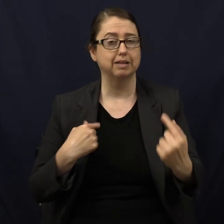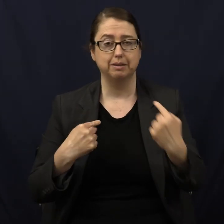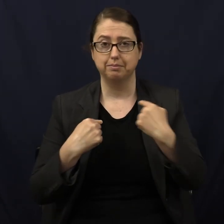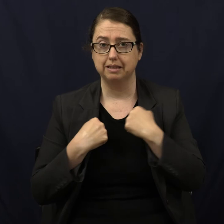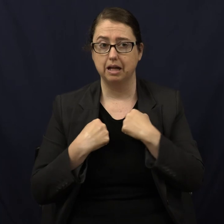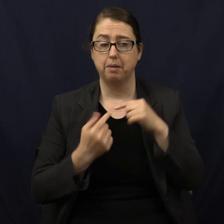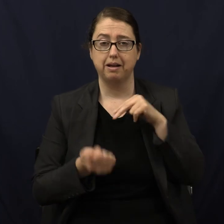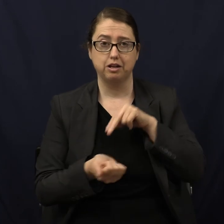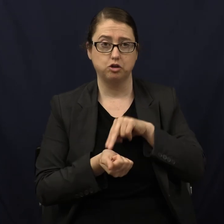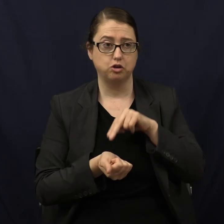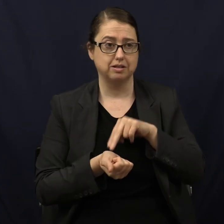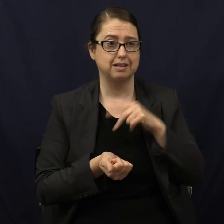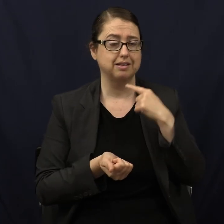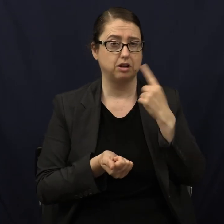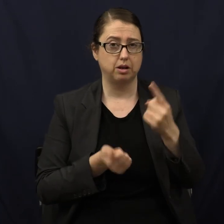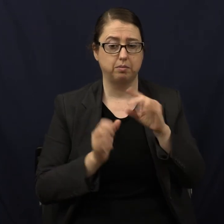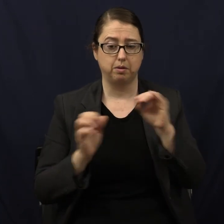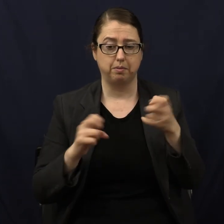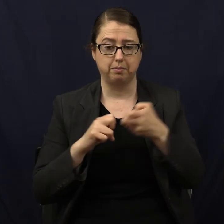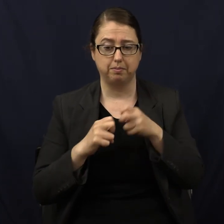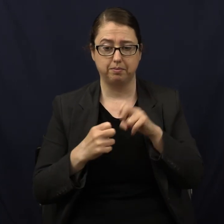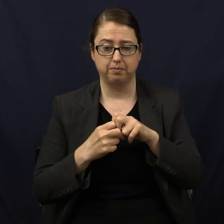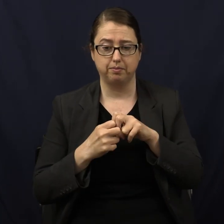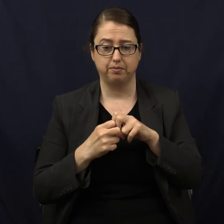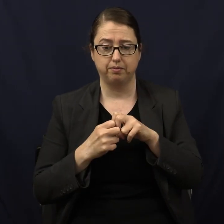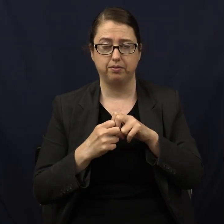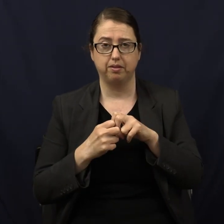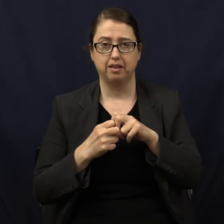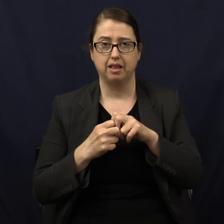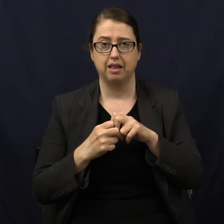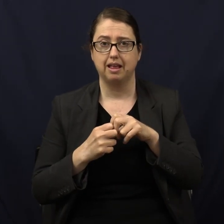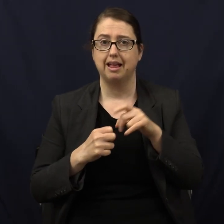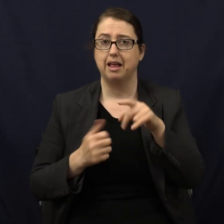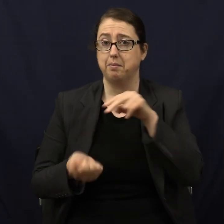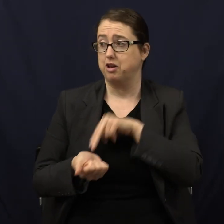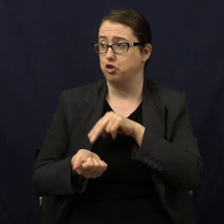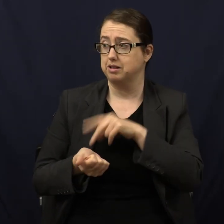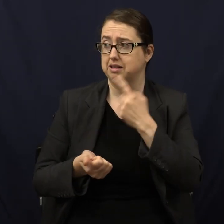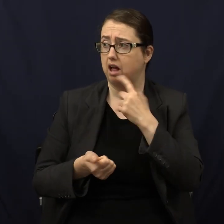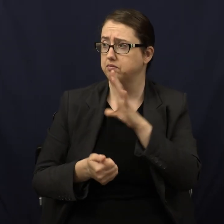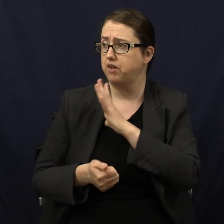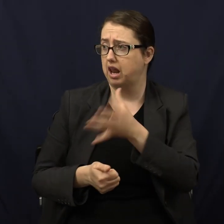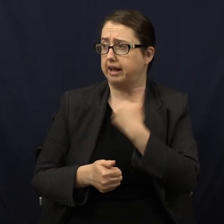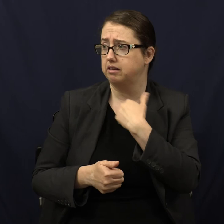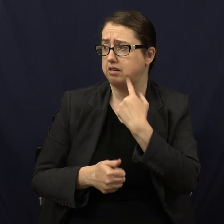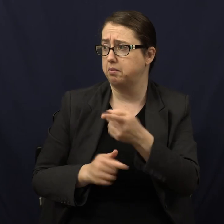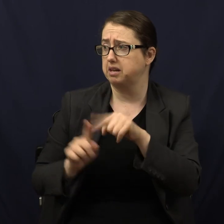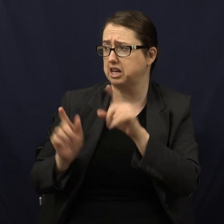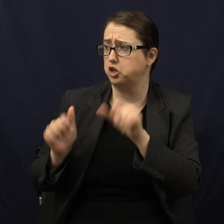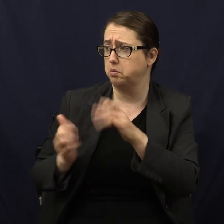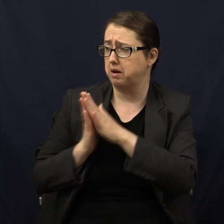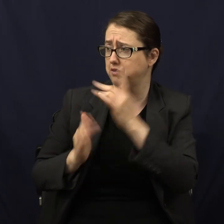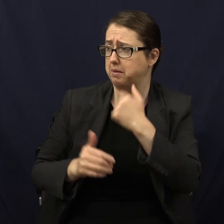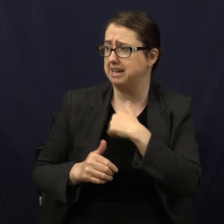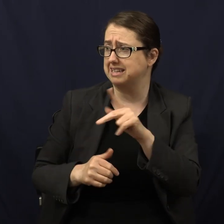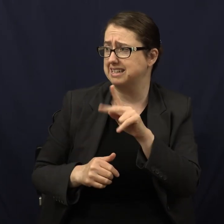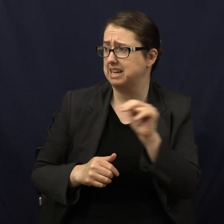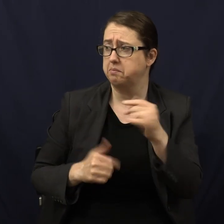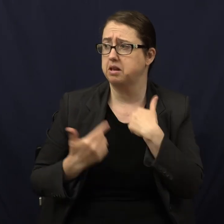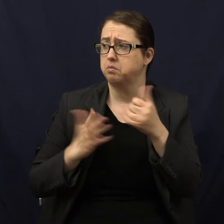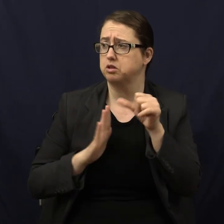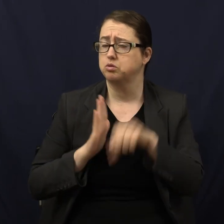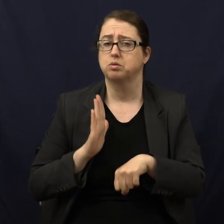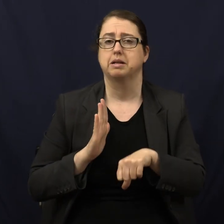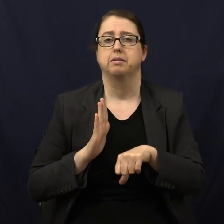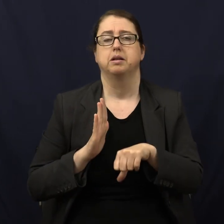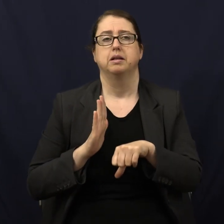me. And my nurse said, yeah, that's no problem. But before I do that, can you pray for my knee? Nobody's ever, ever been able to, and I don't want surgery.